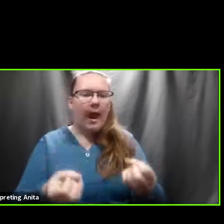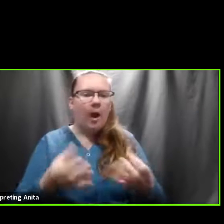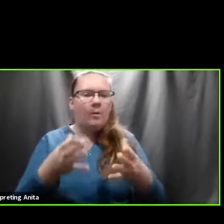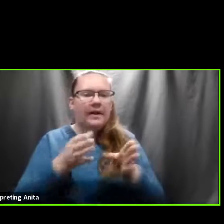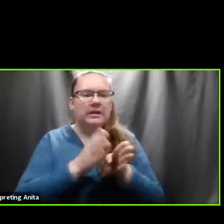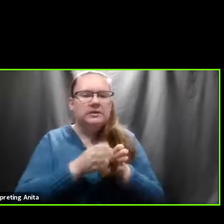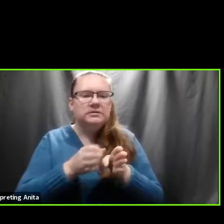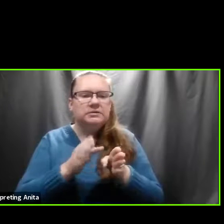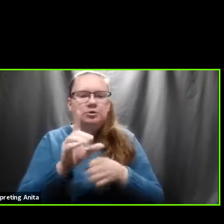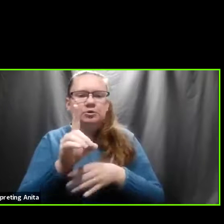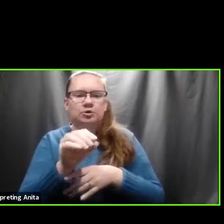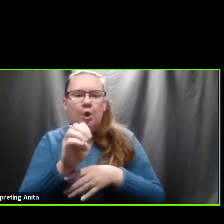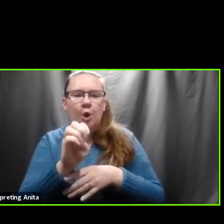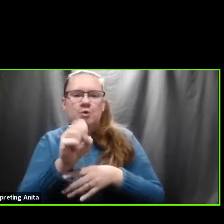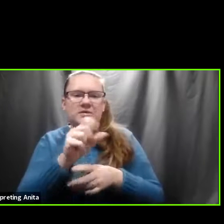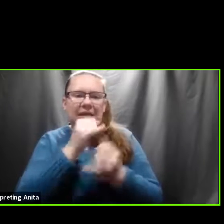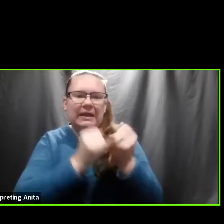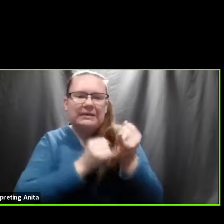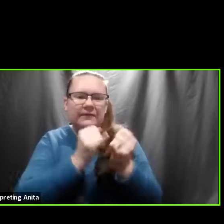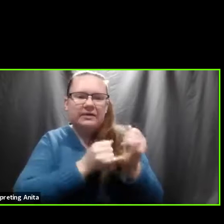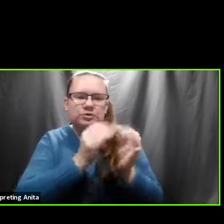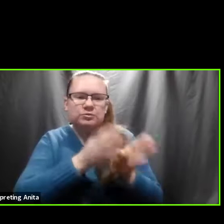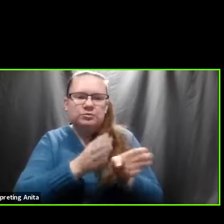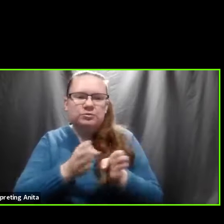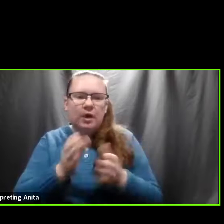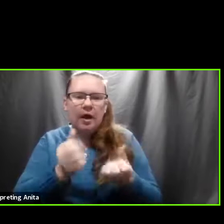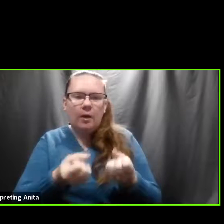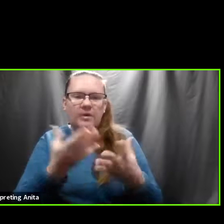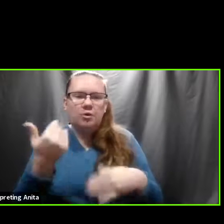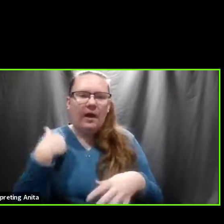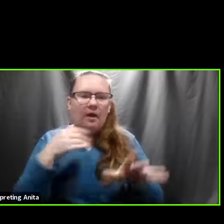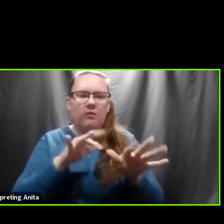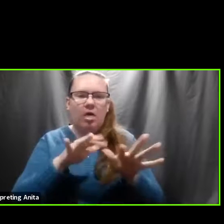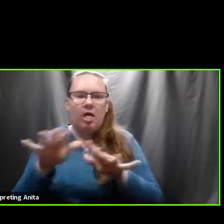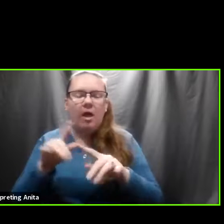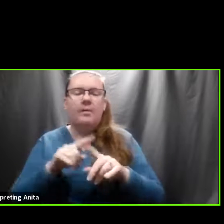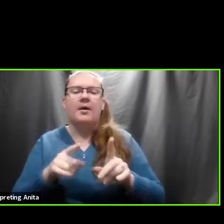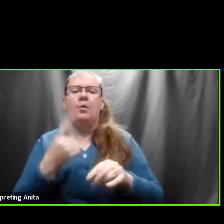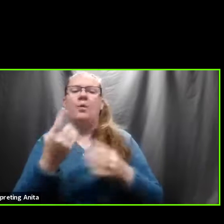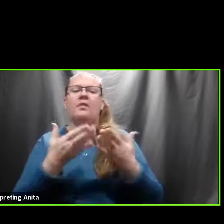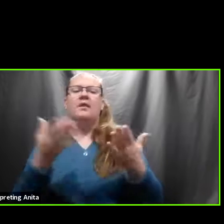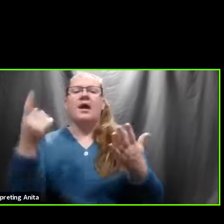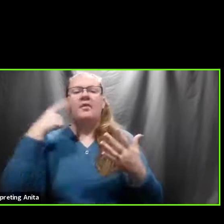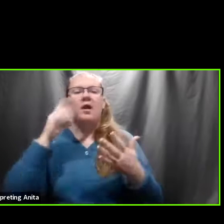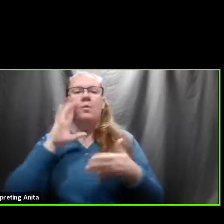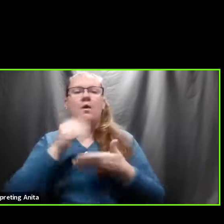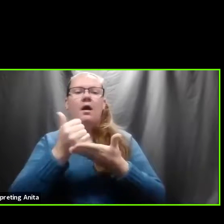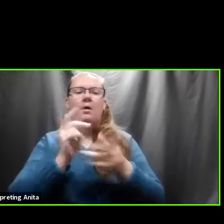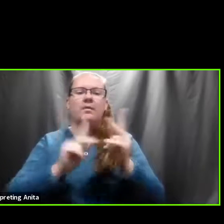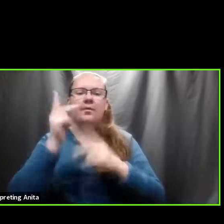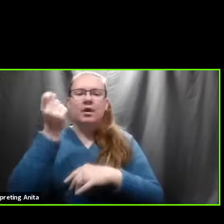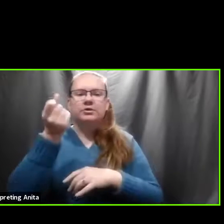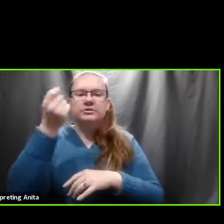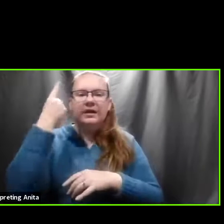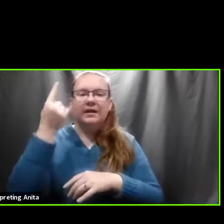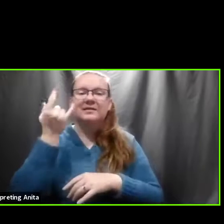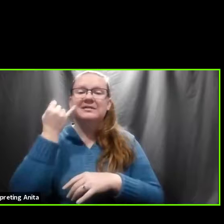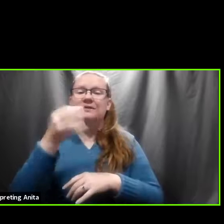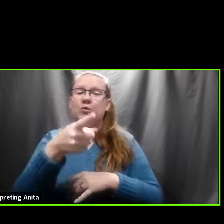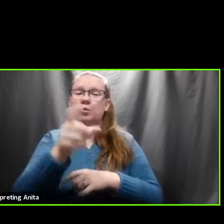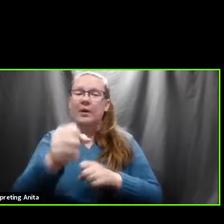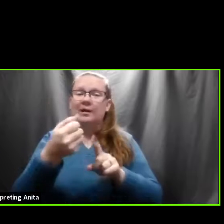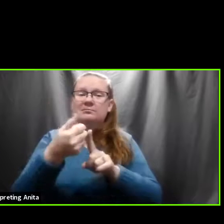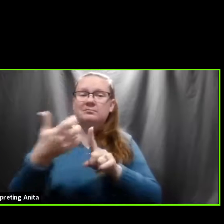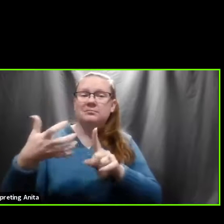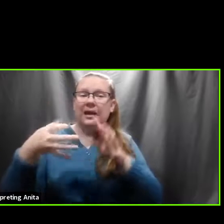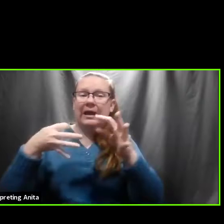how many doses of this or that vaccine. But I think something that might help people understand better is explaining the difference